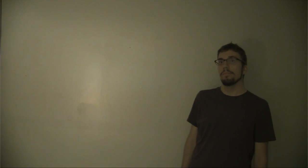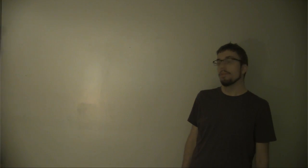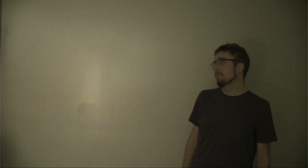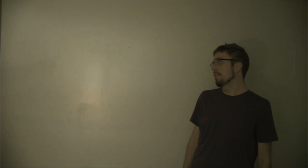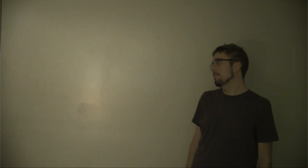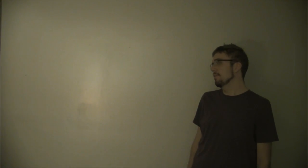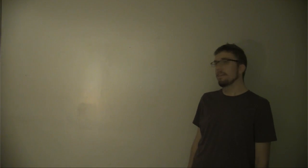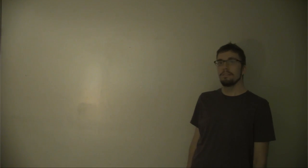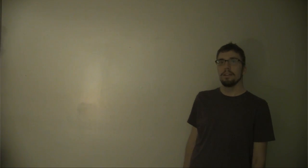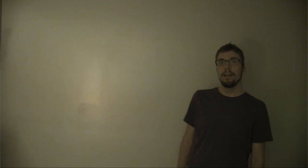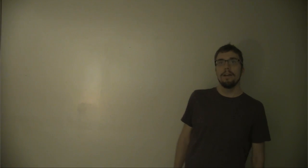What happens when I do that?